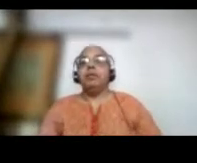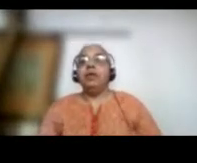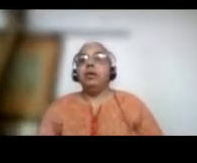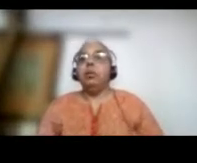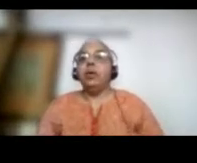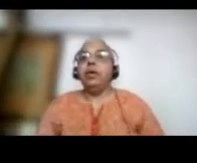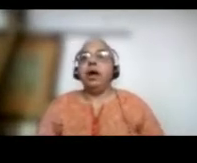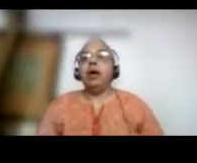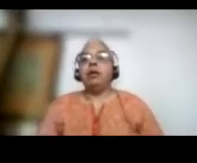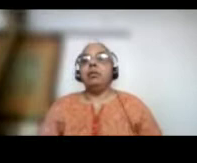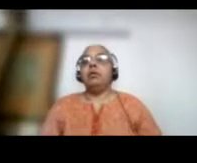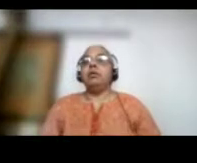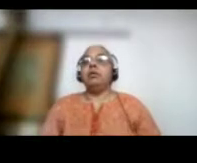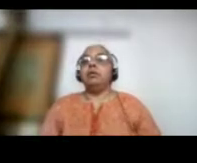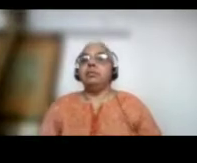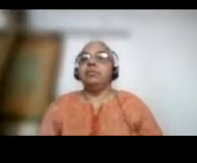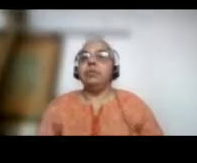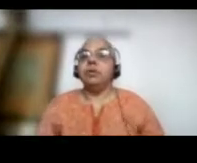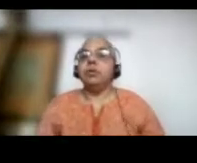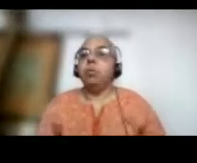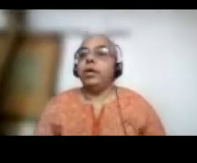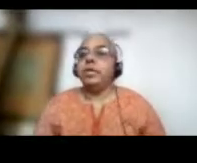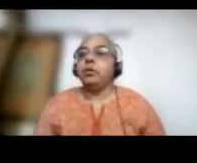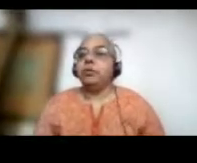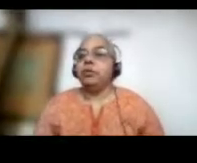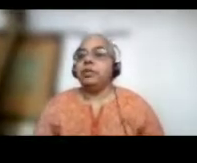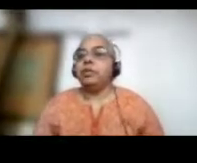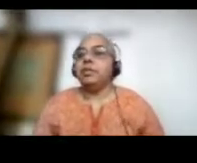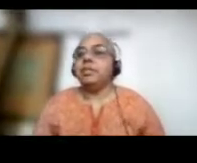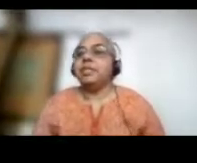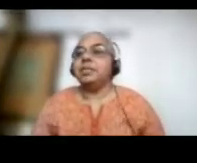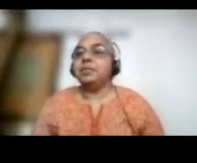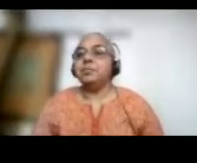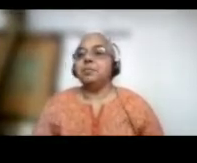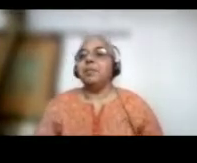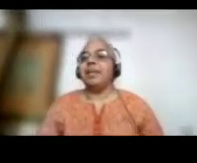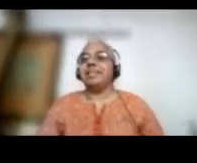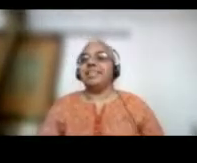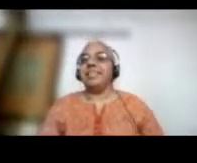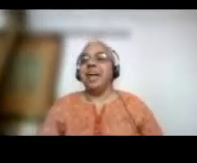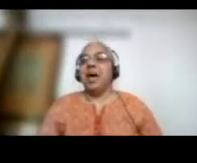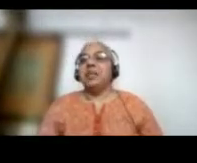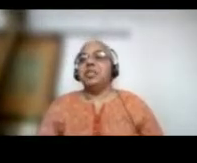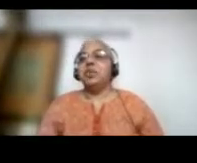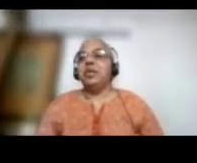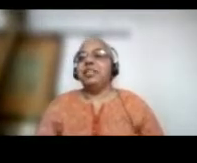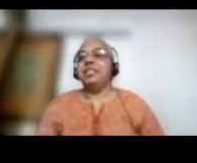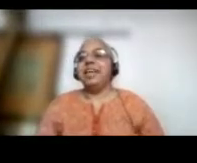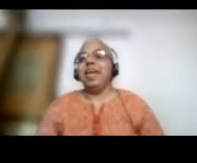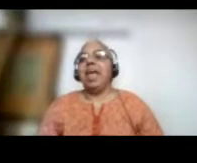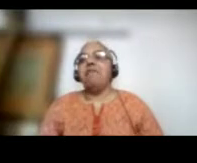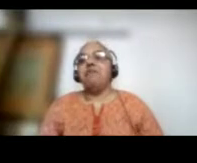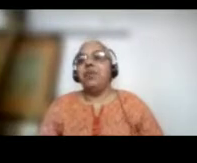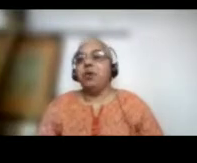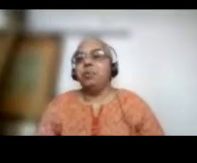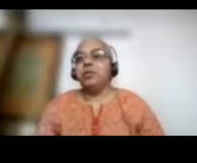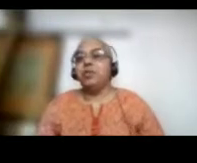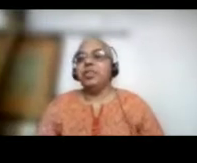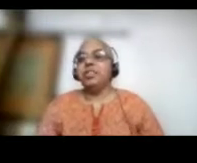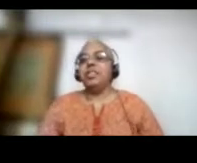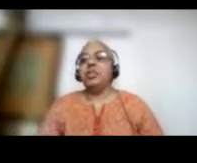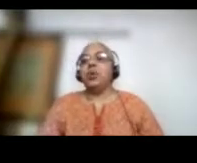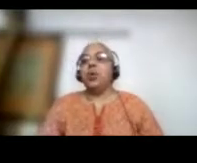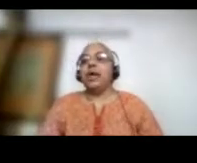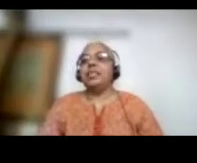We are the voice of the police. So, we take every